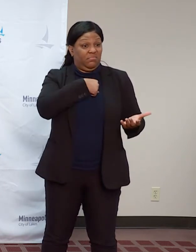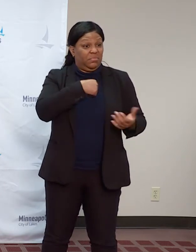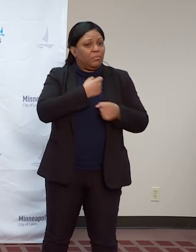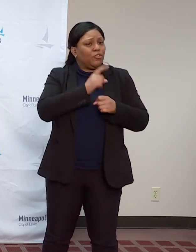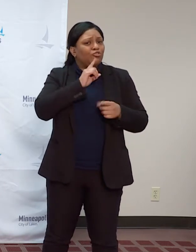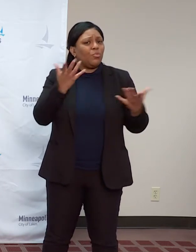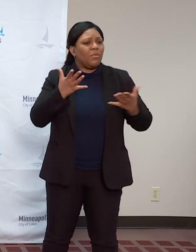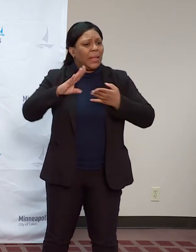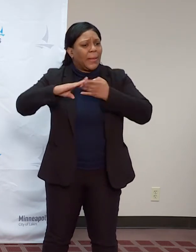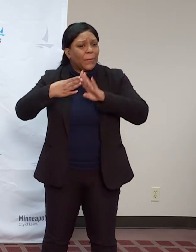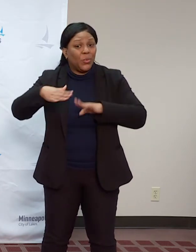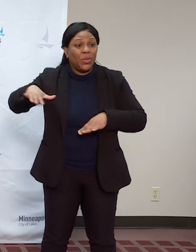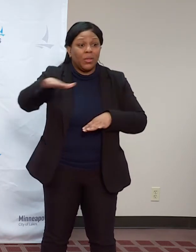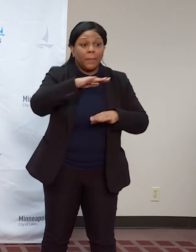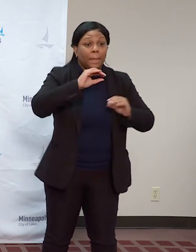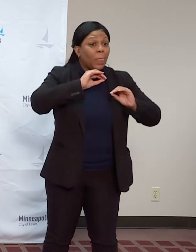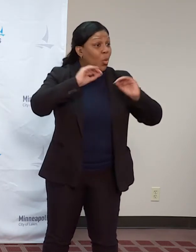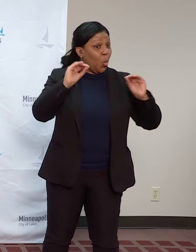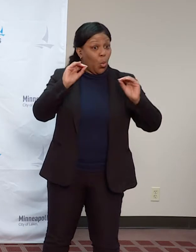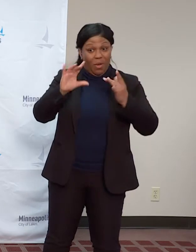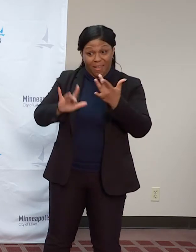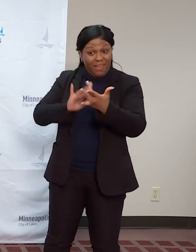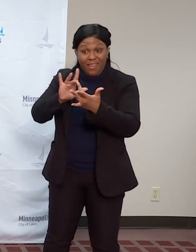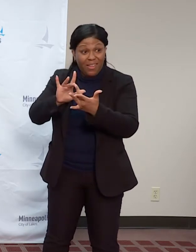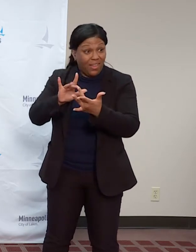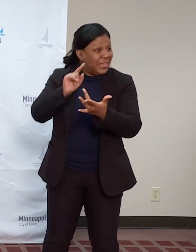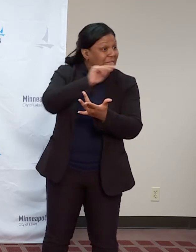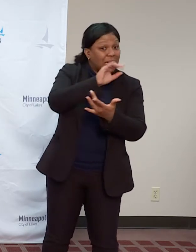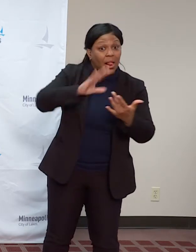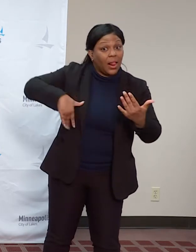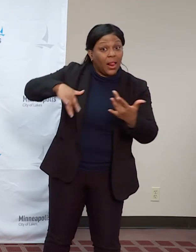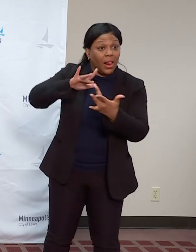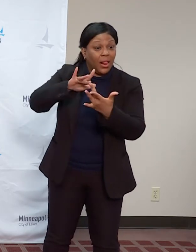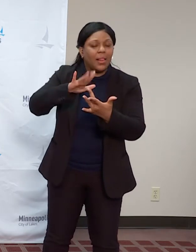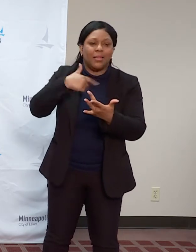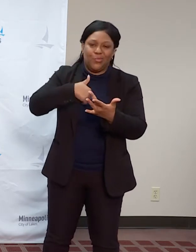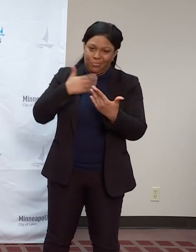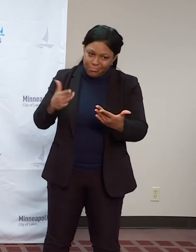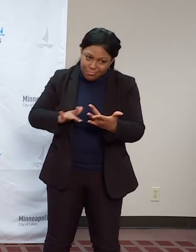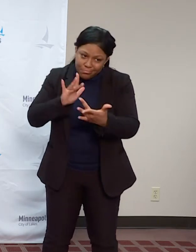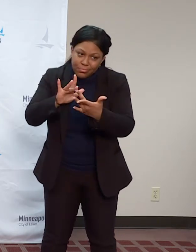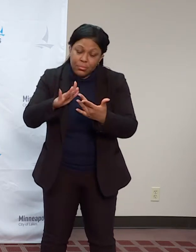People like young people, immigrants, and non-English speakers.